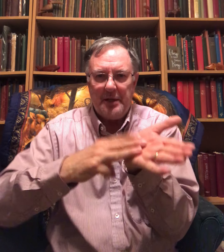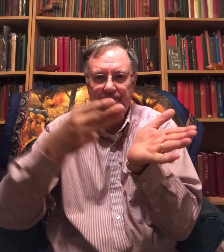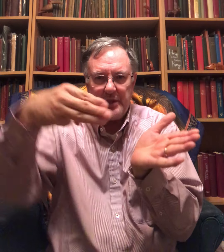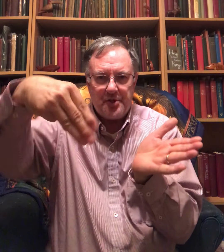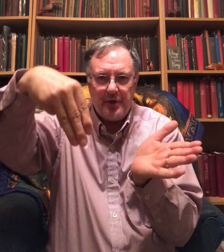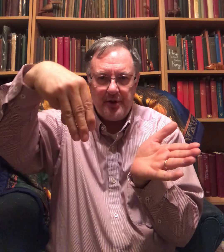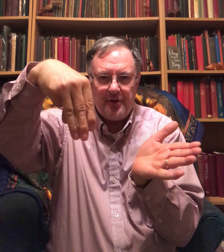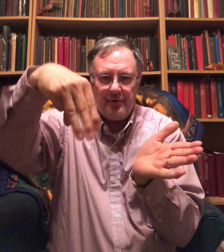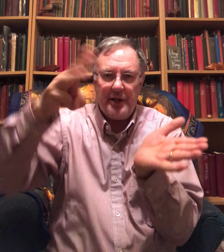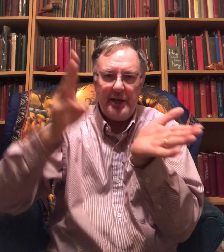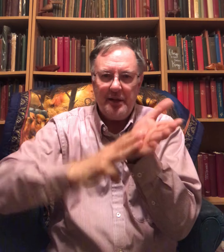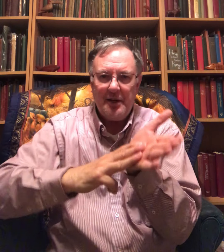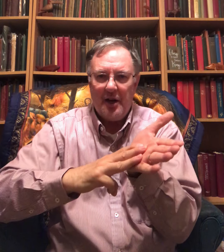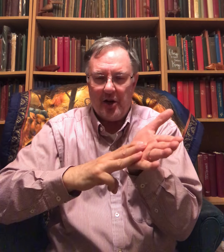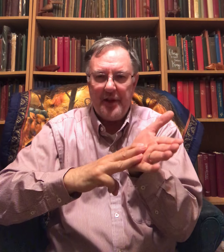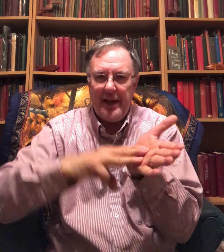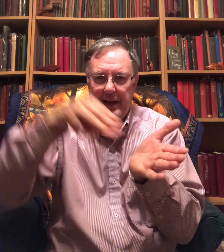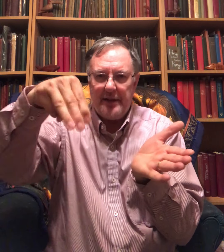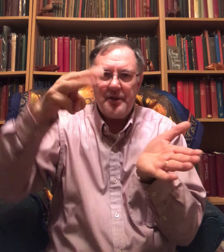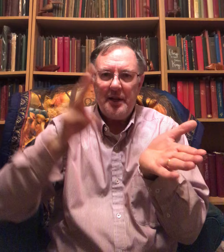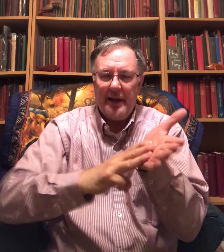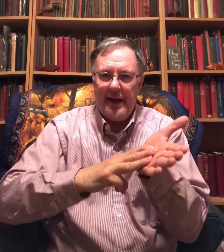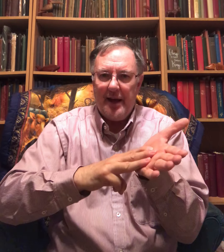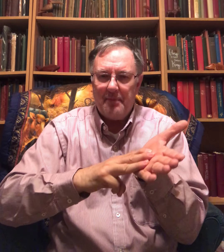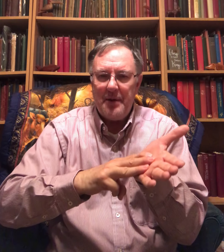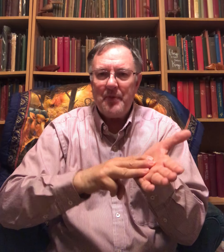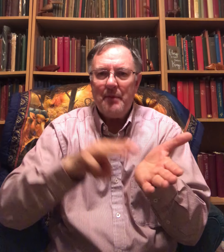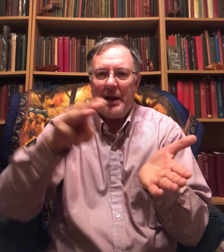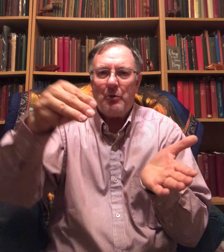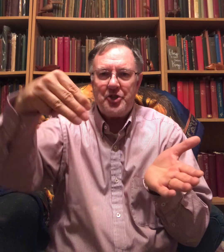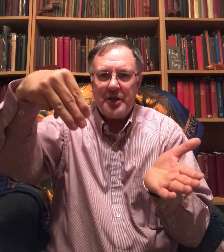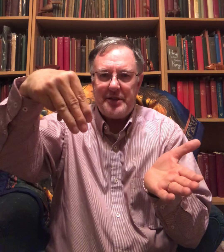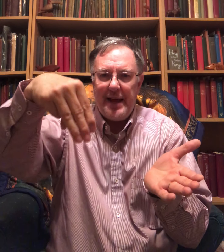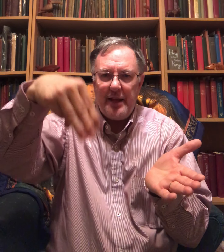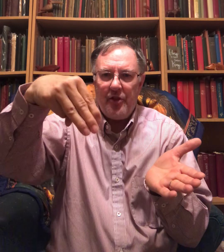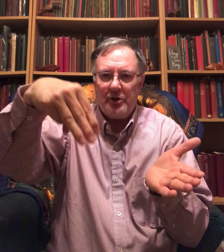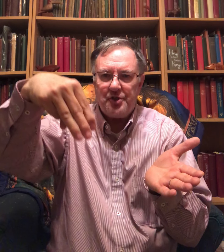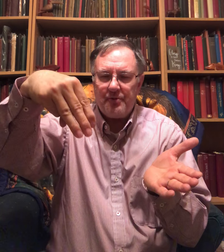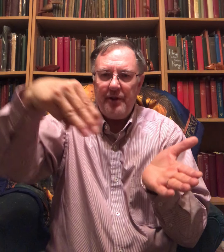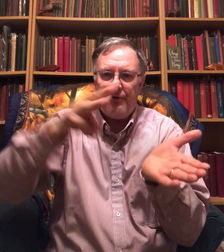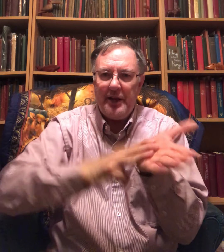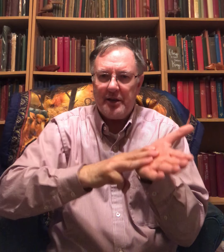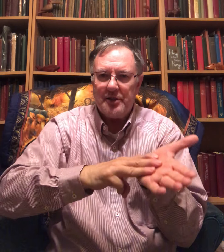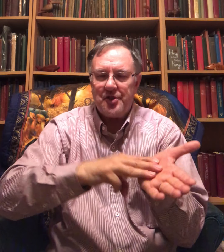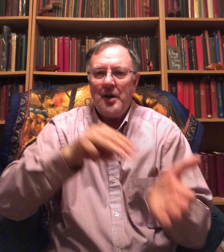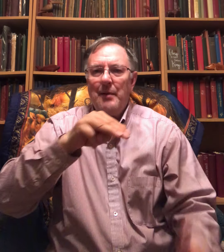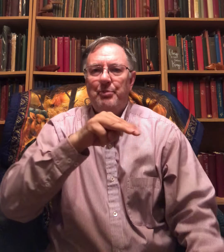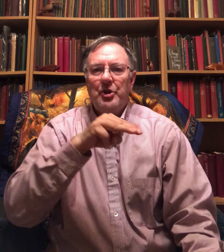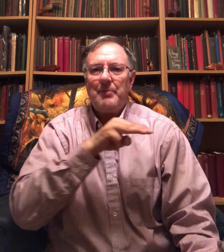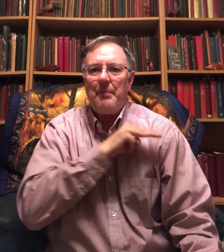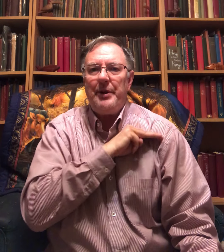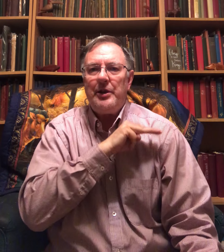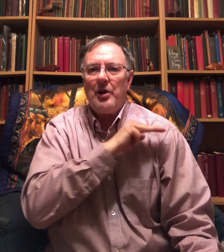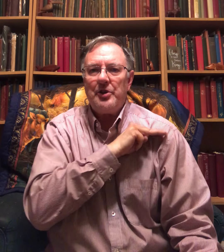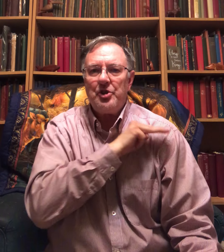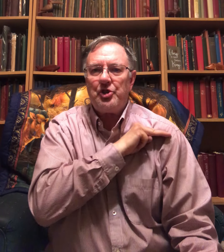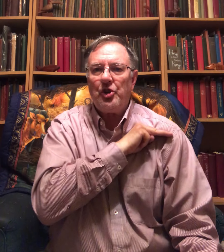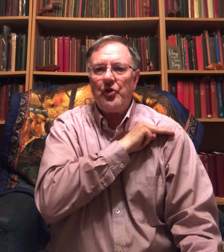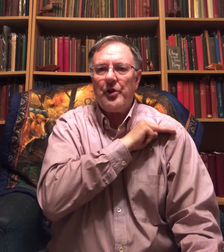It's with a three on the hand, M. And I want you to take those three fingers, put them up here on your shoulder,